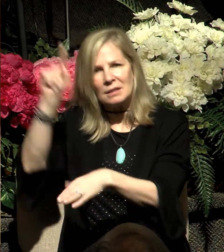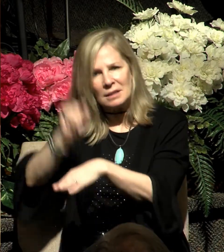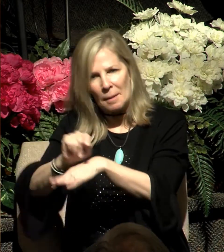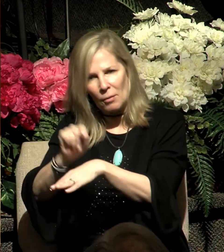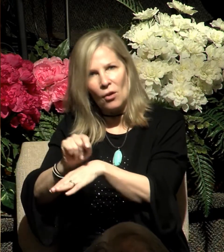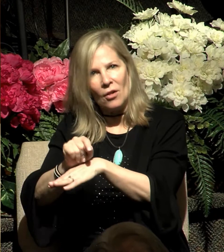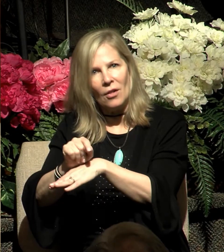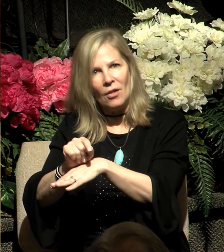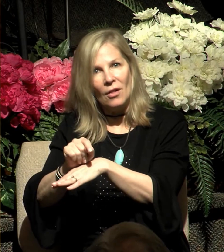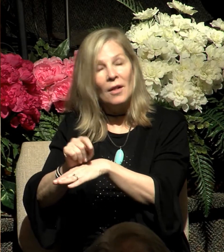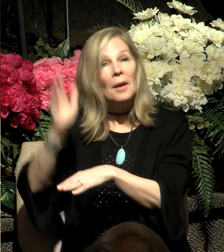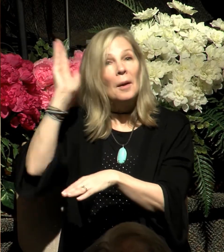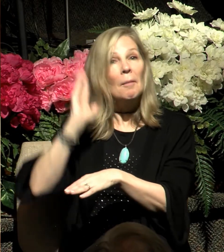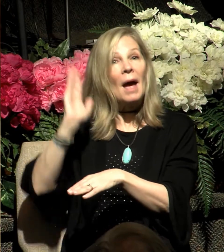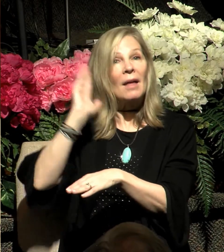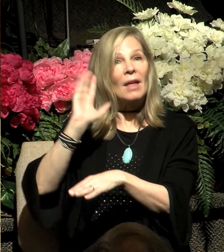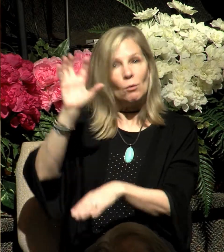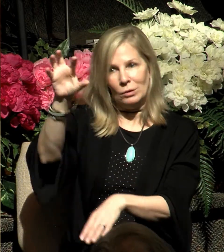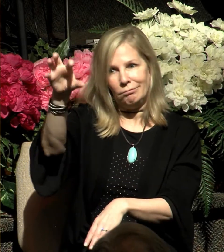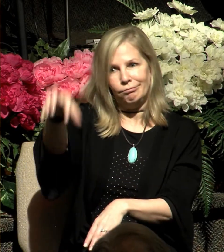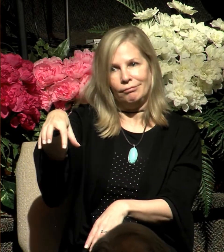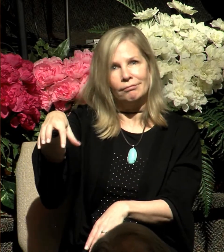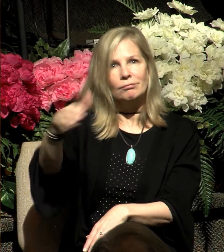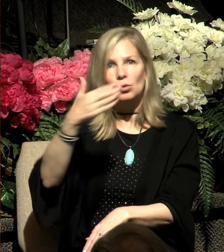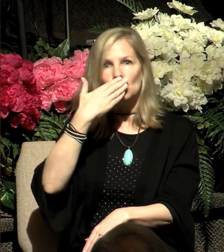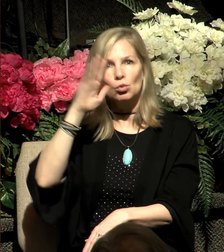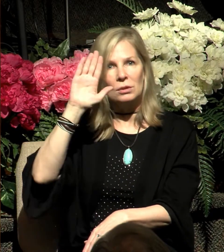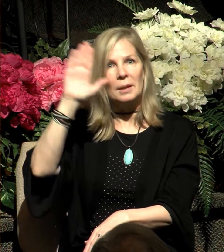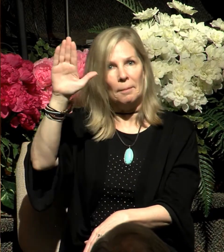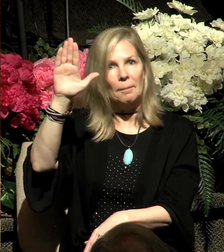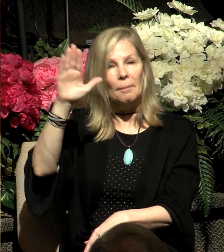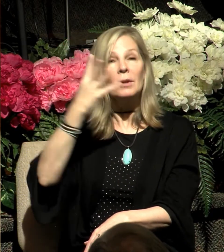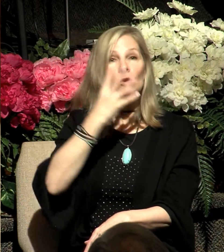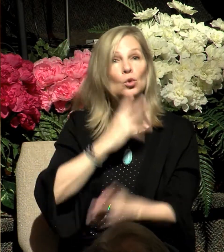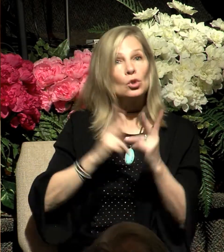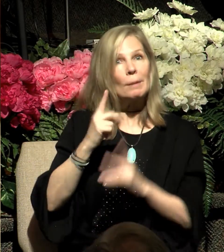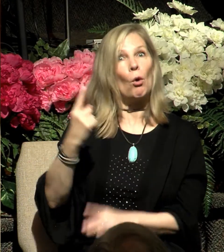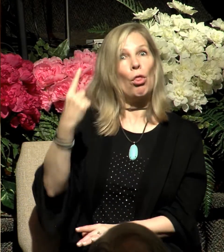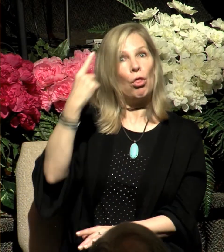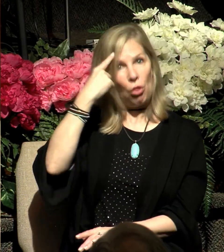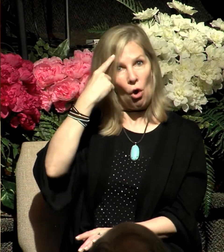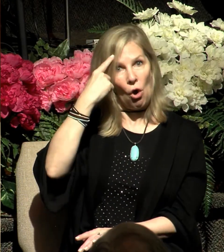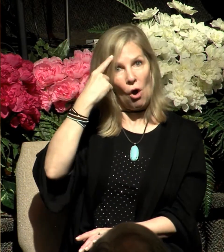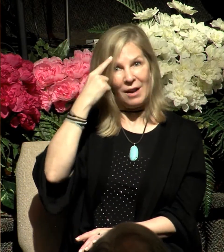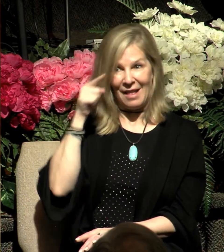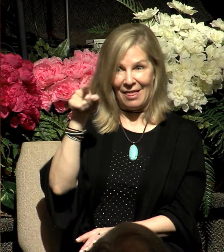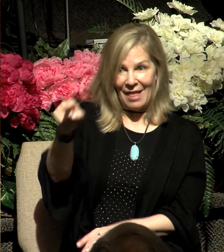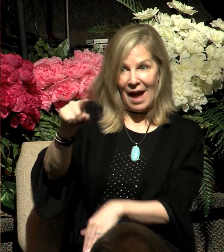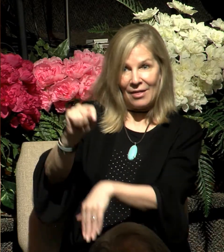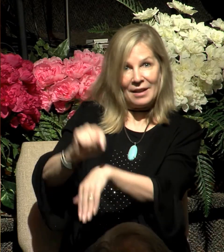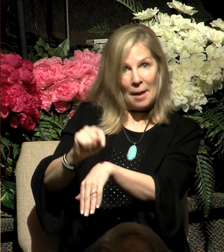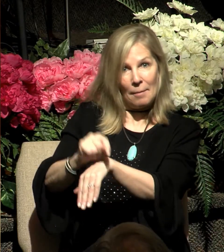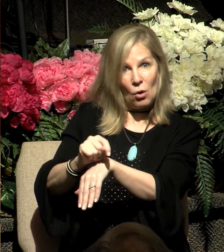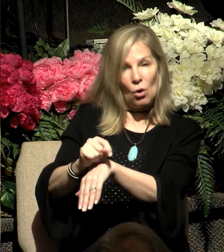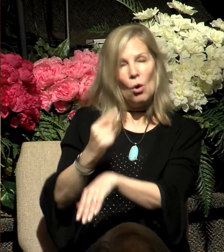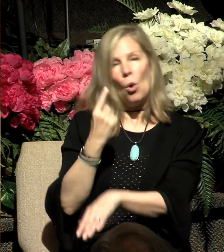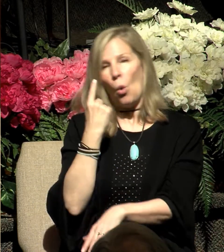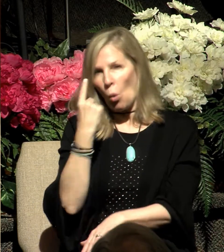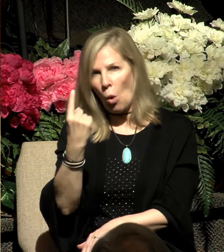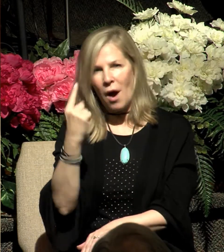in that day stood in the city of Jerusalem. And the Jewish people that day thought that in the temple, that was the one and only place